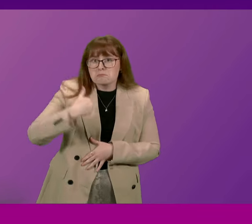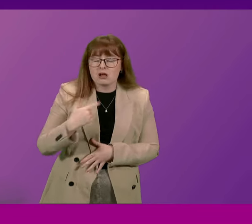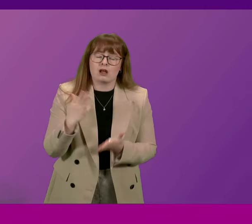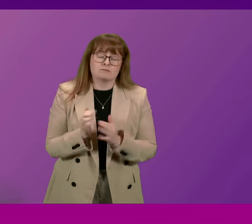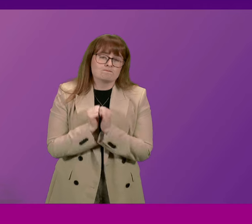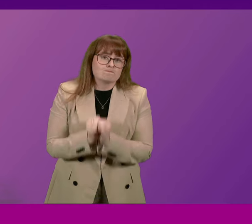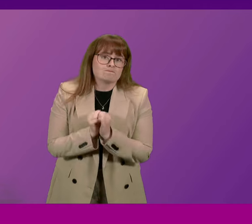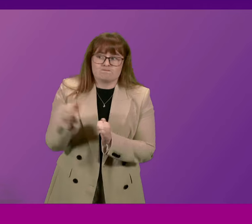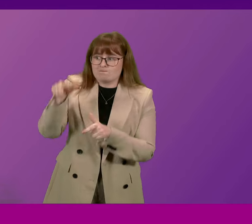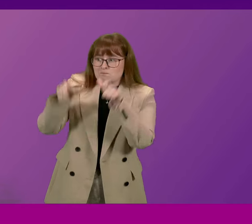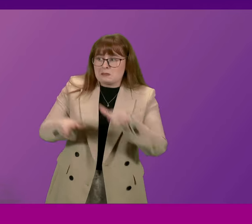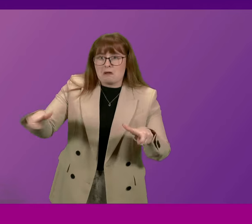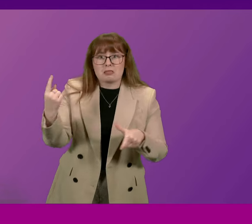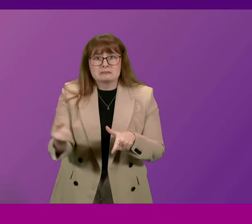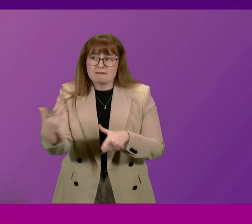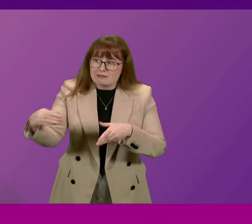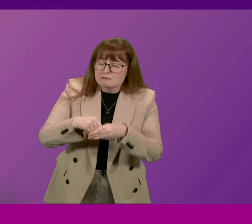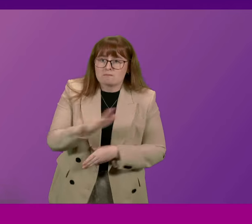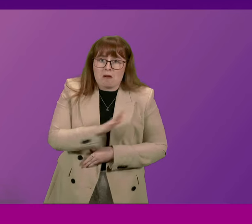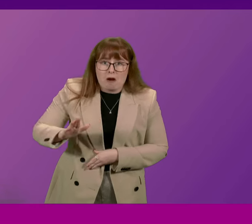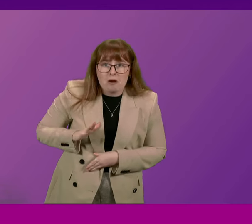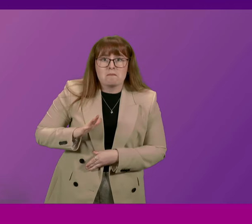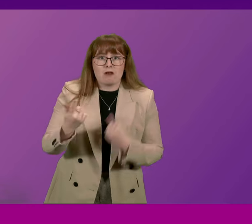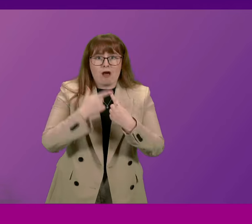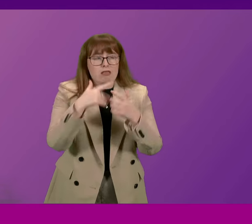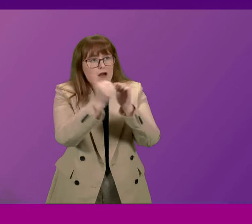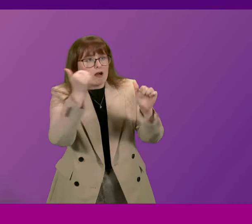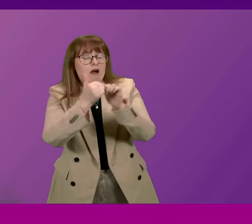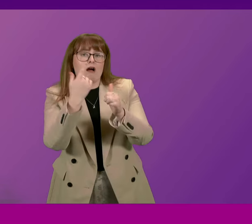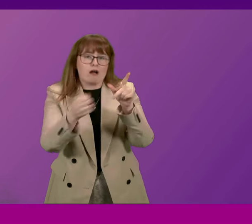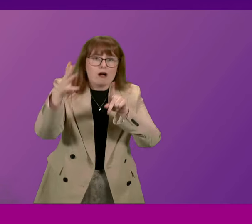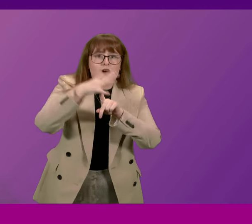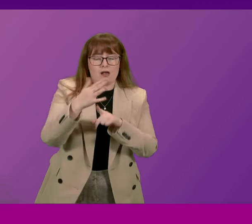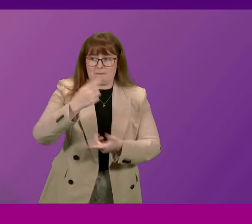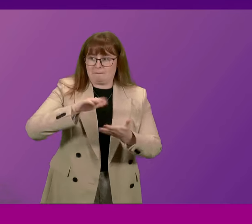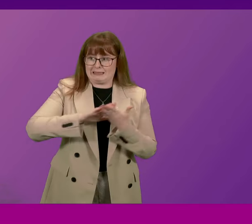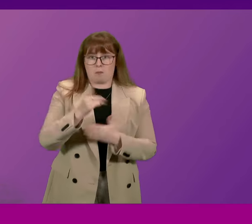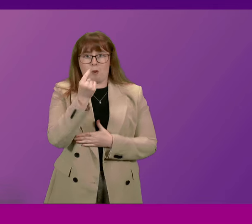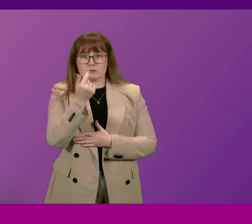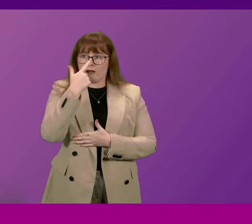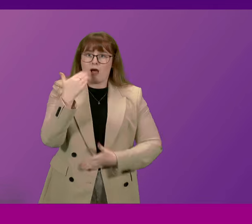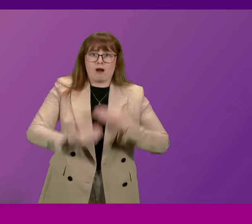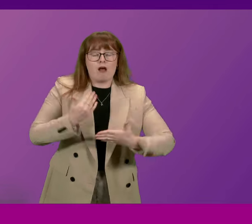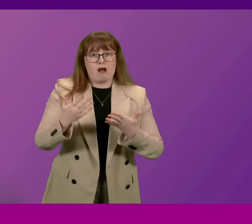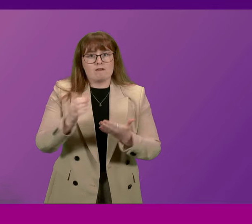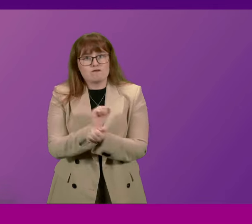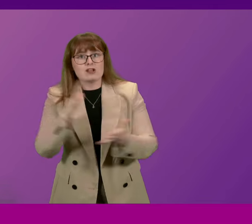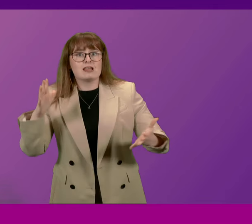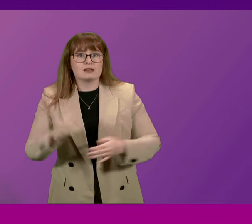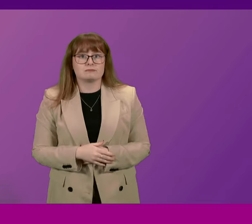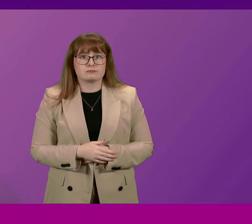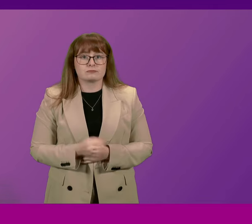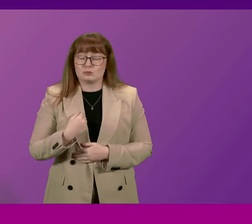grateful to the people and democratic institutions who have made this possible. We said